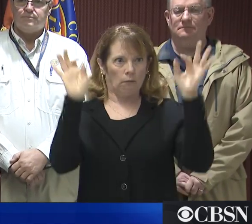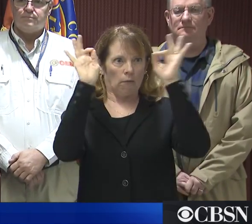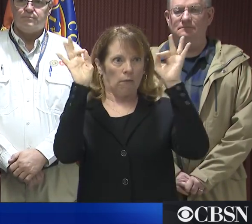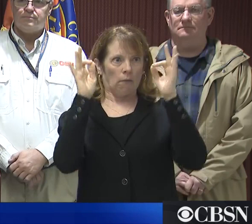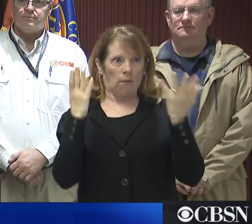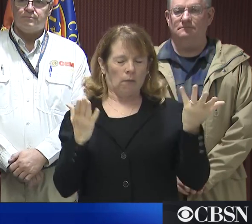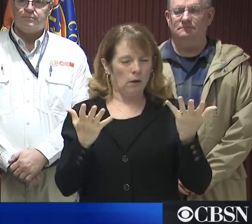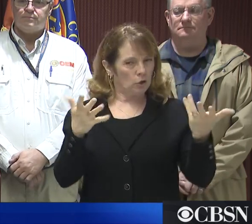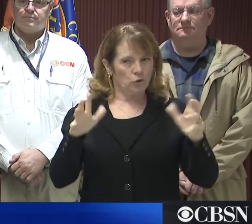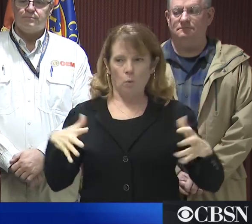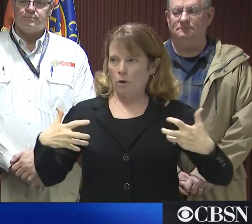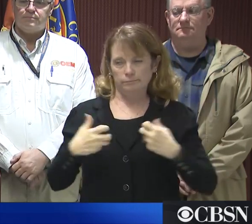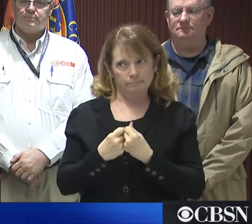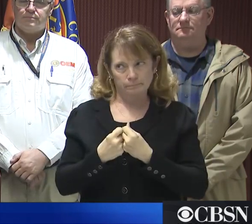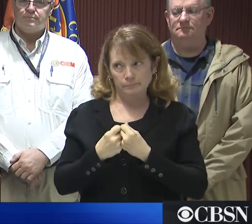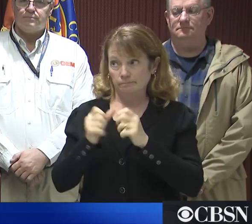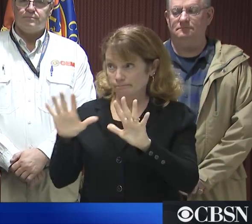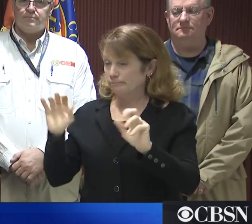the side of the road.